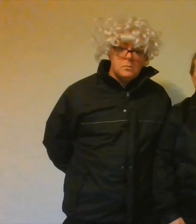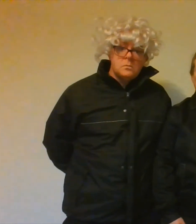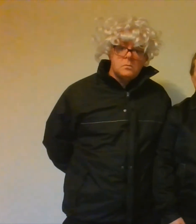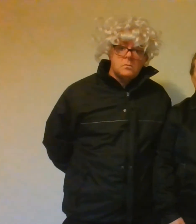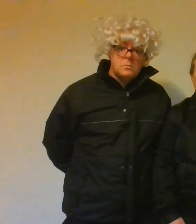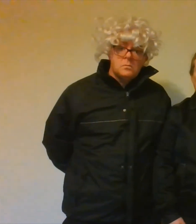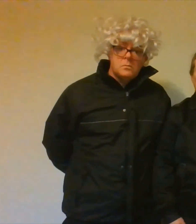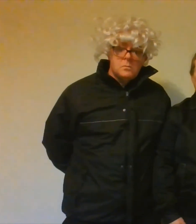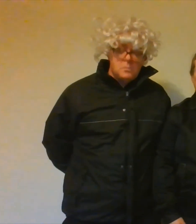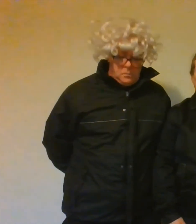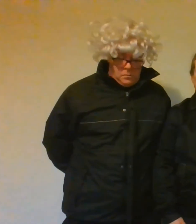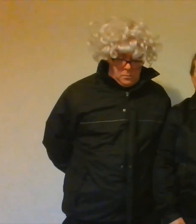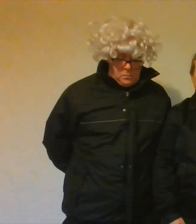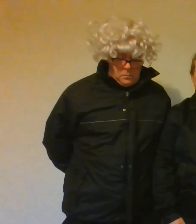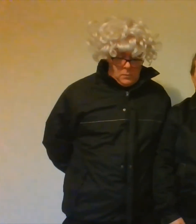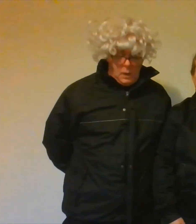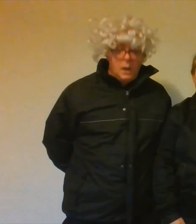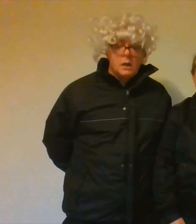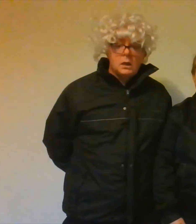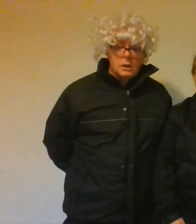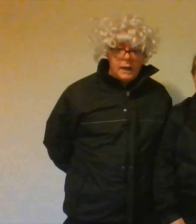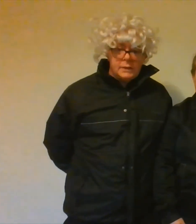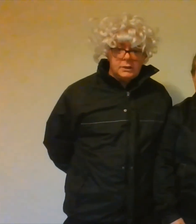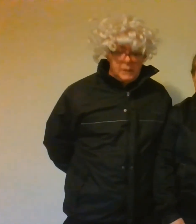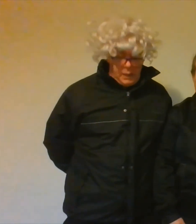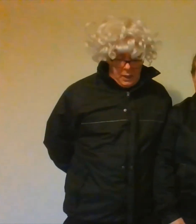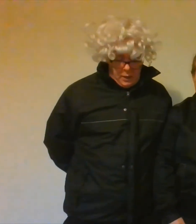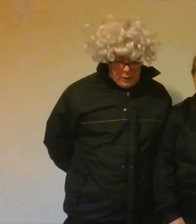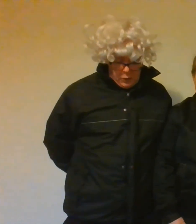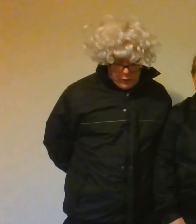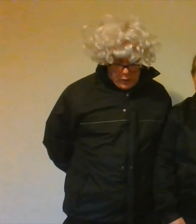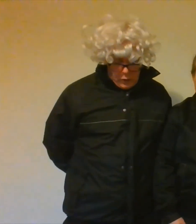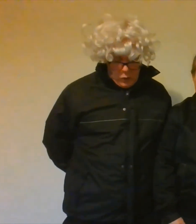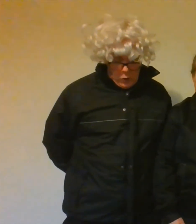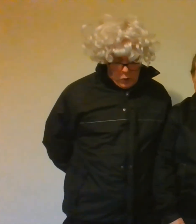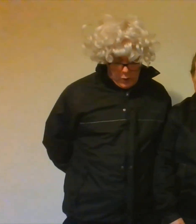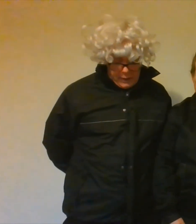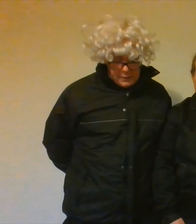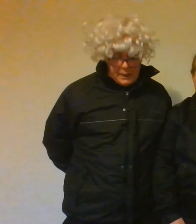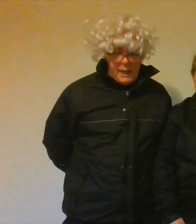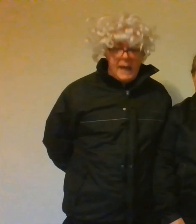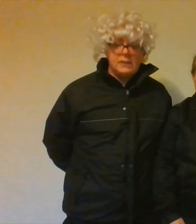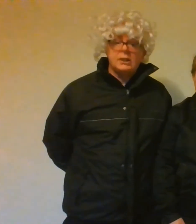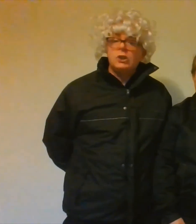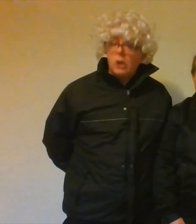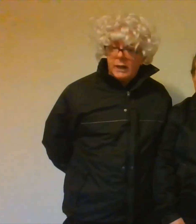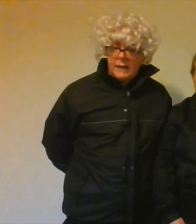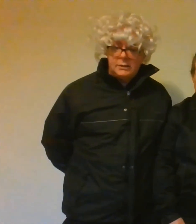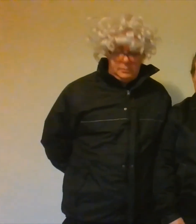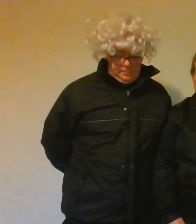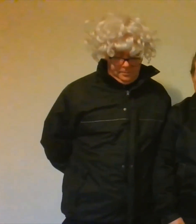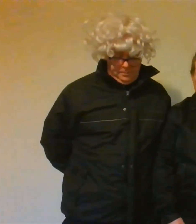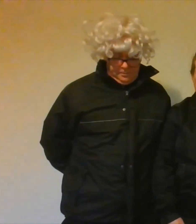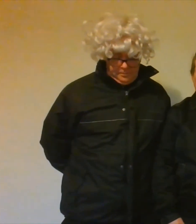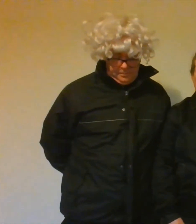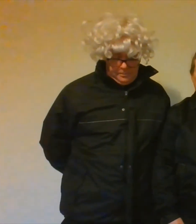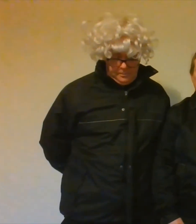reopen. Grazie, signoris e signoras. Thank